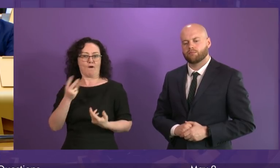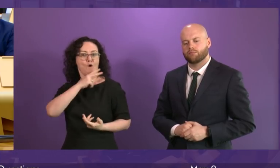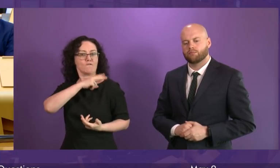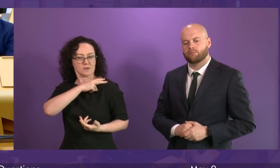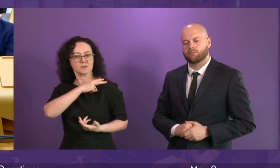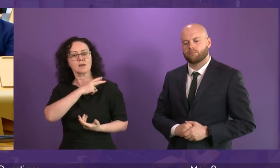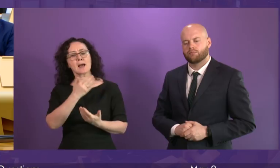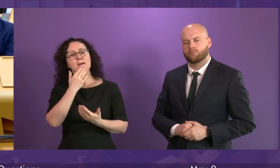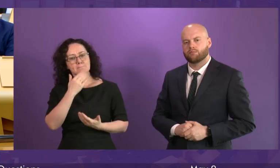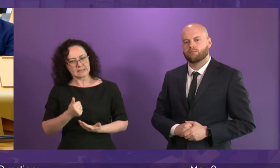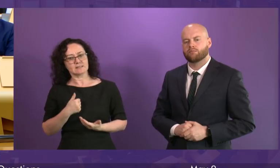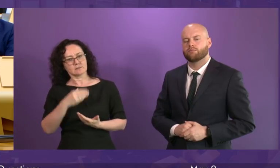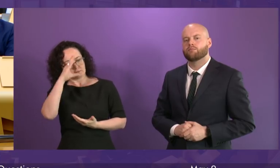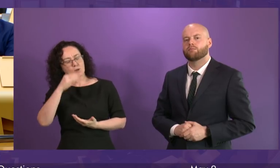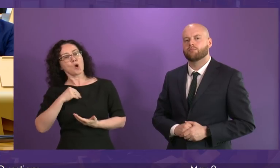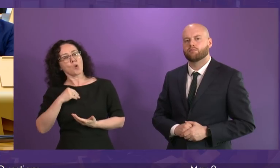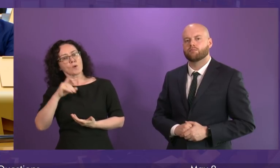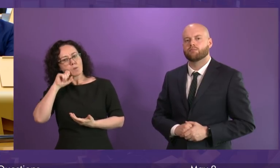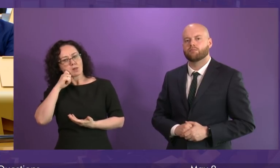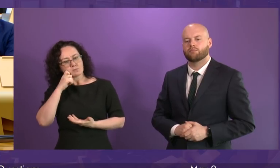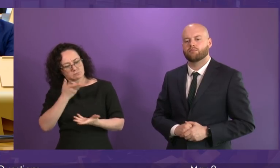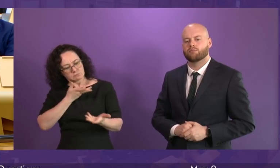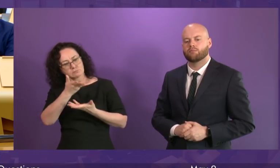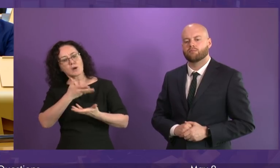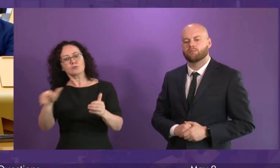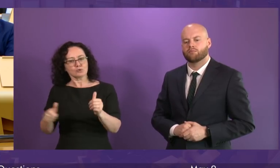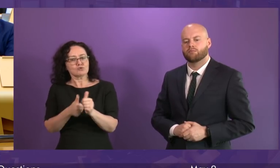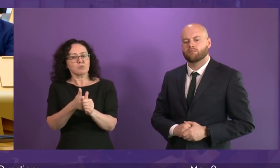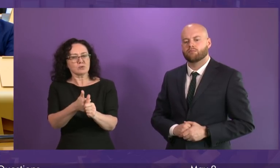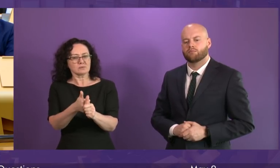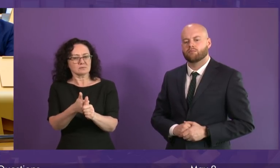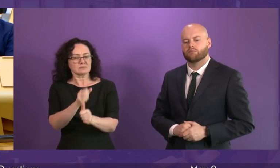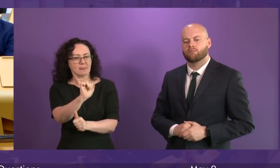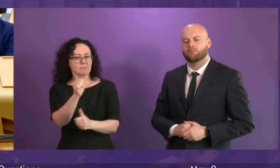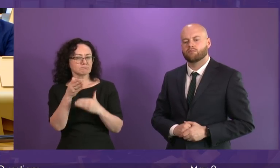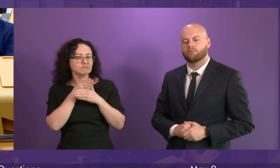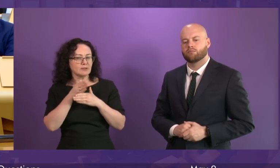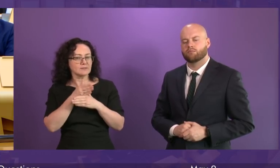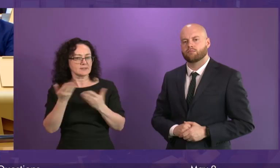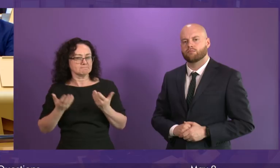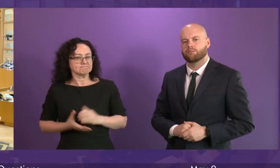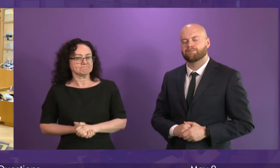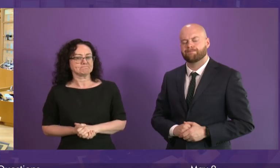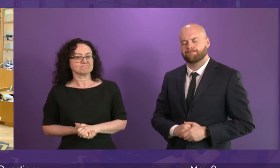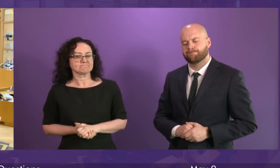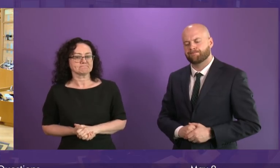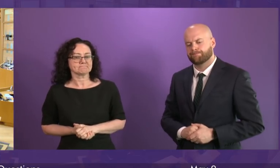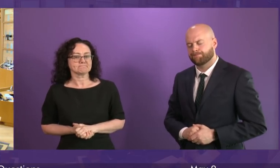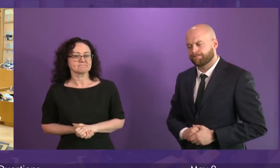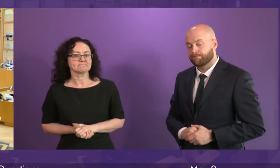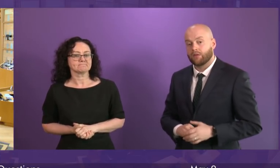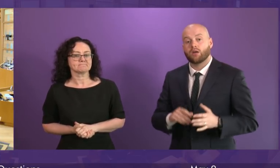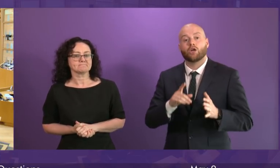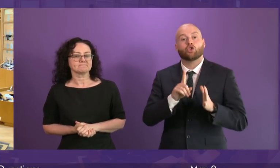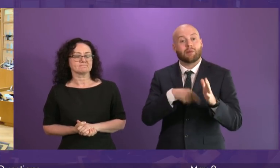keen indeed to facilitate that on the assurance of protecting the privacy and anonymity of them. Jamie